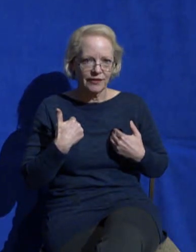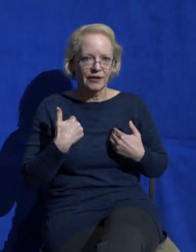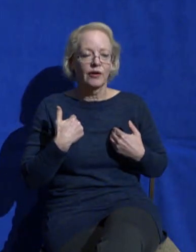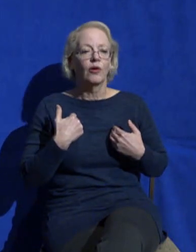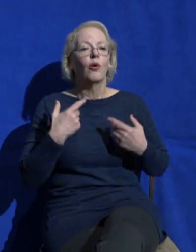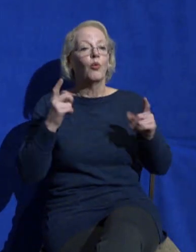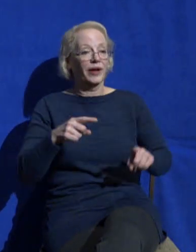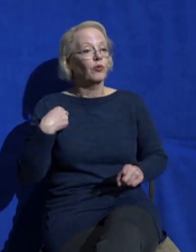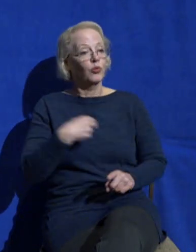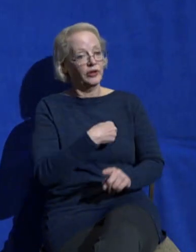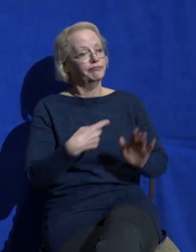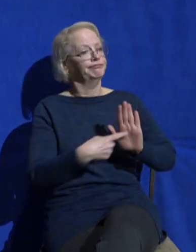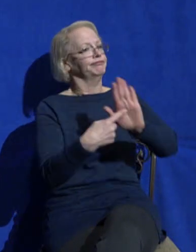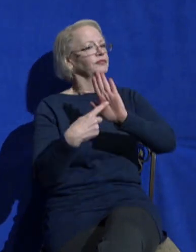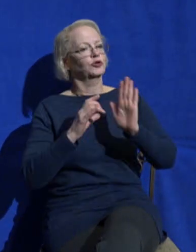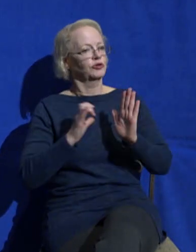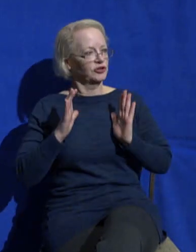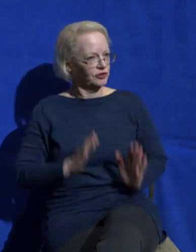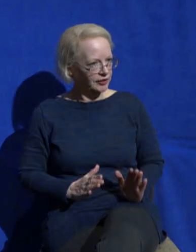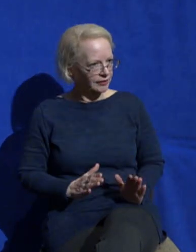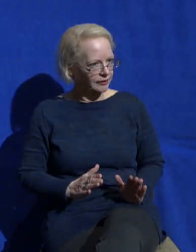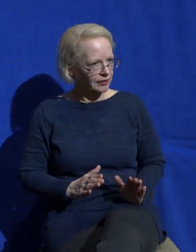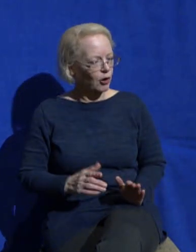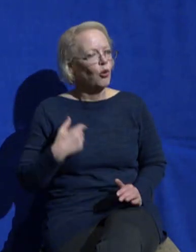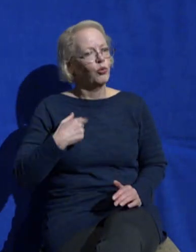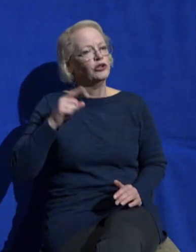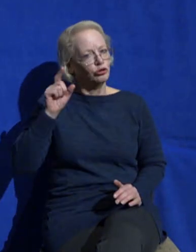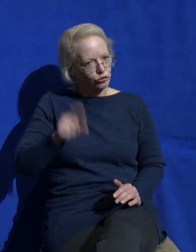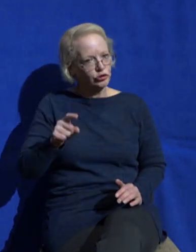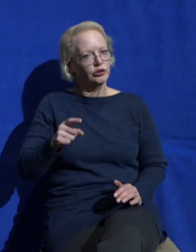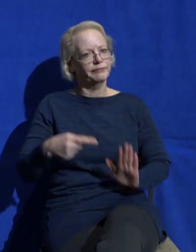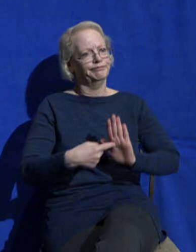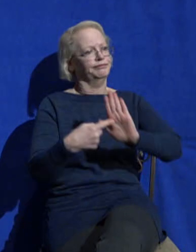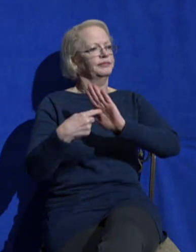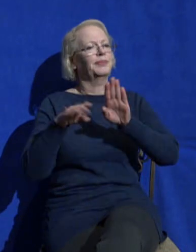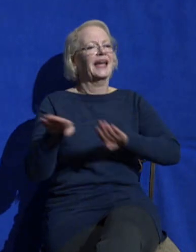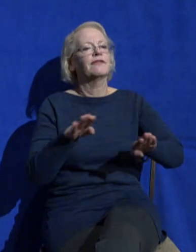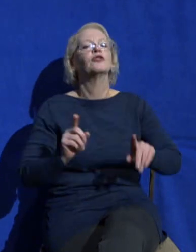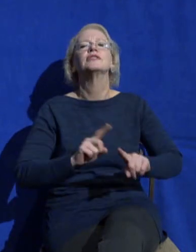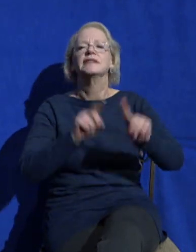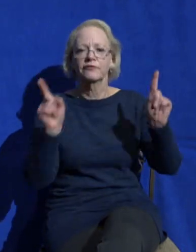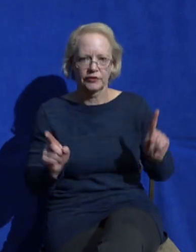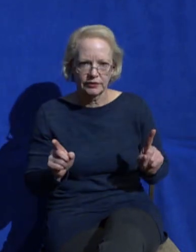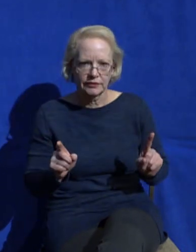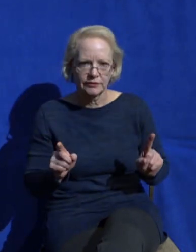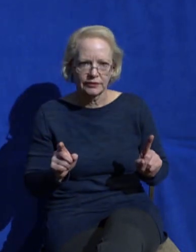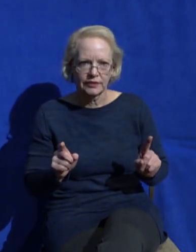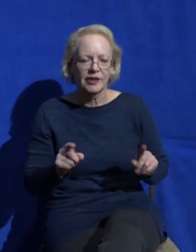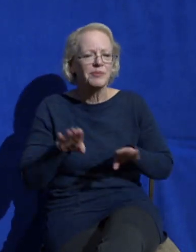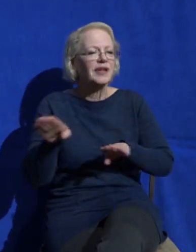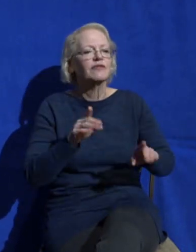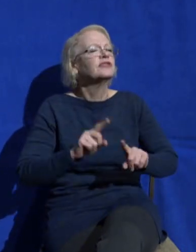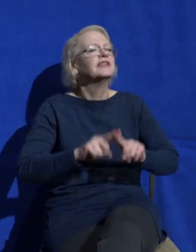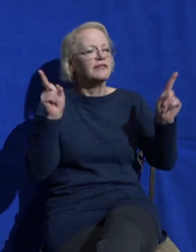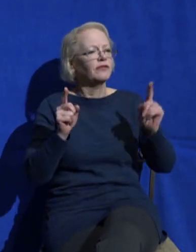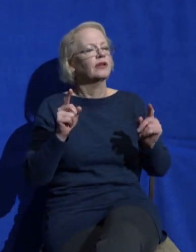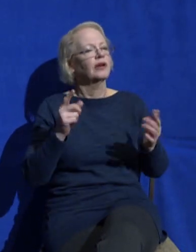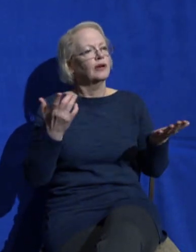model something different, something better, to model for the world what life looks like with